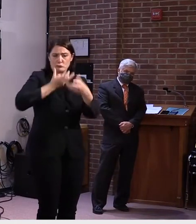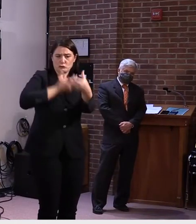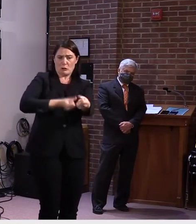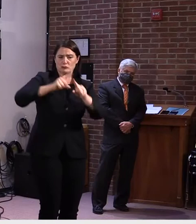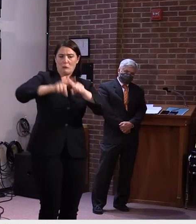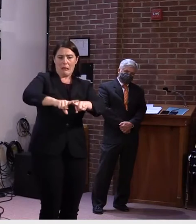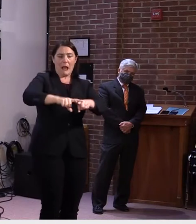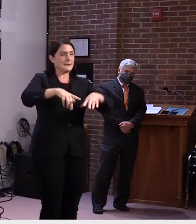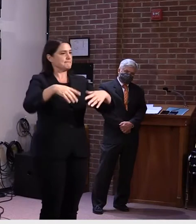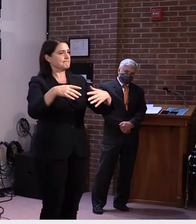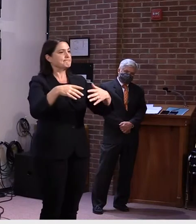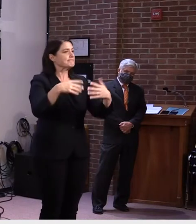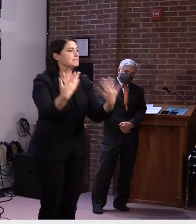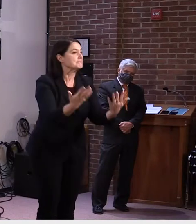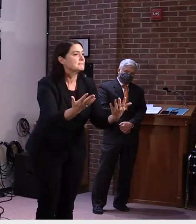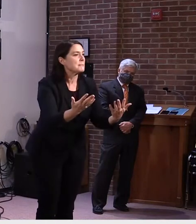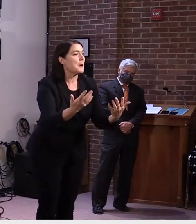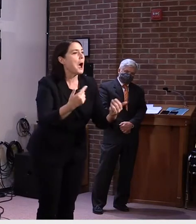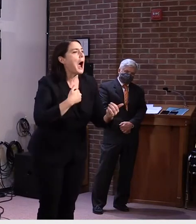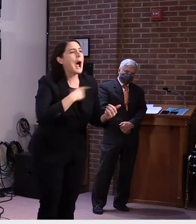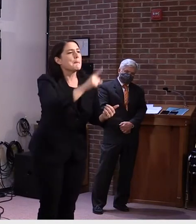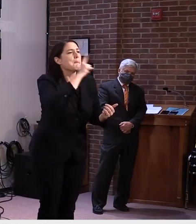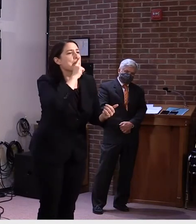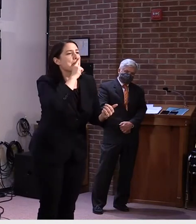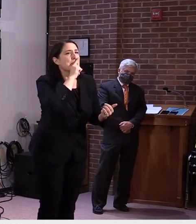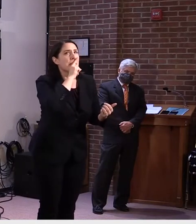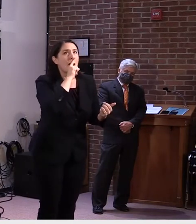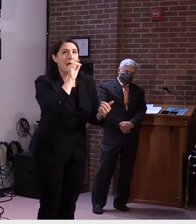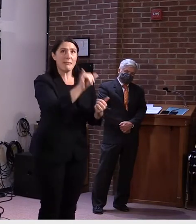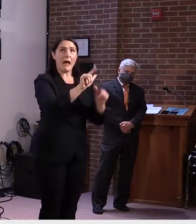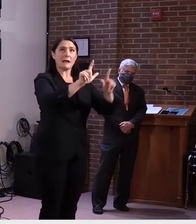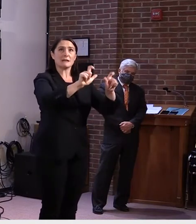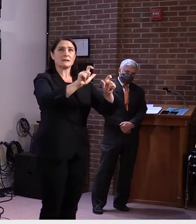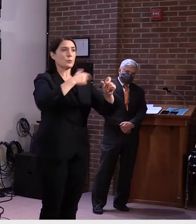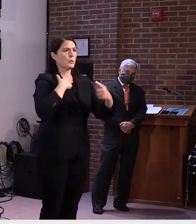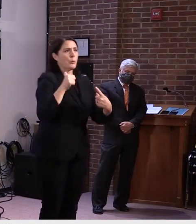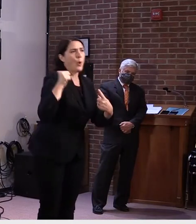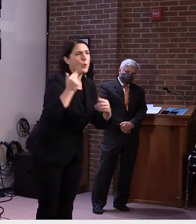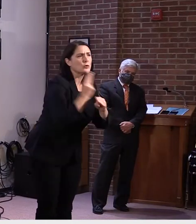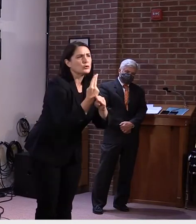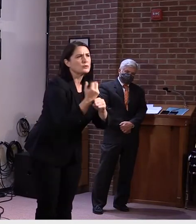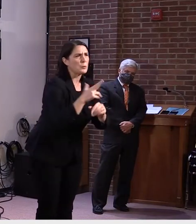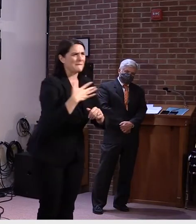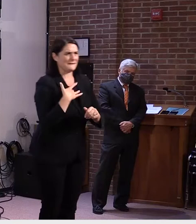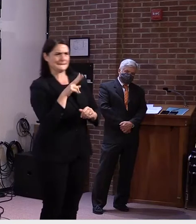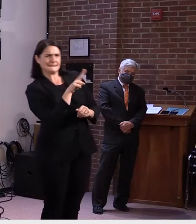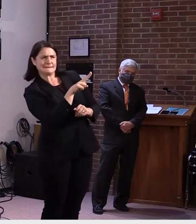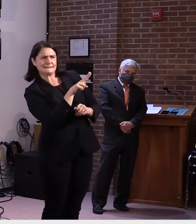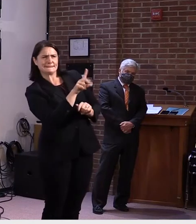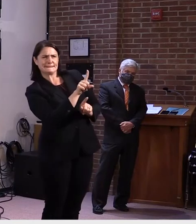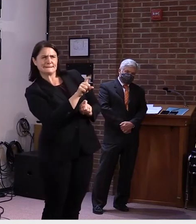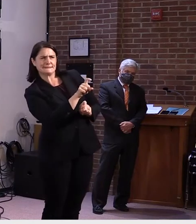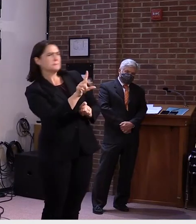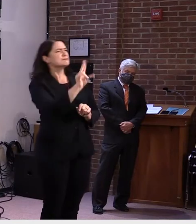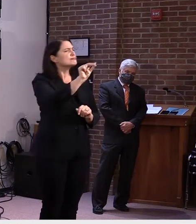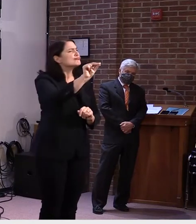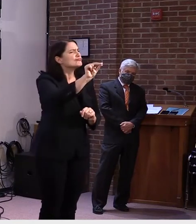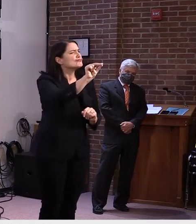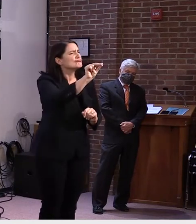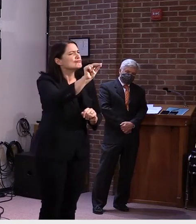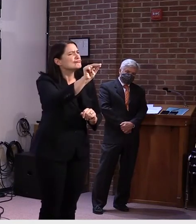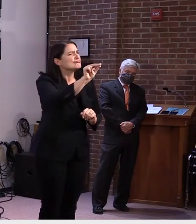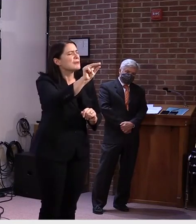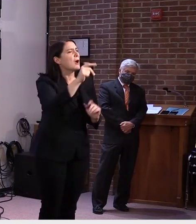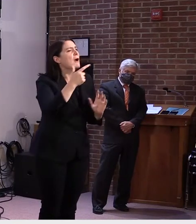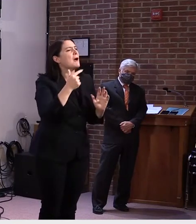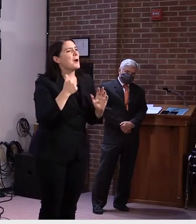purporting that we don't want to use this test or don't feel that, um, it's going to be a valid test to use. It's really the